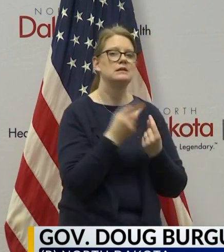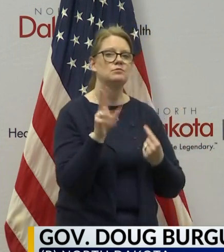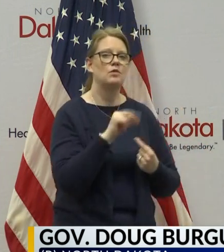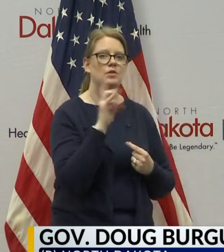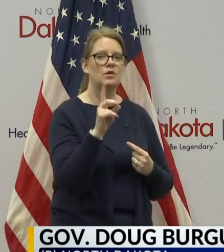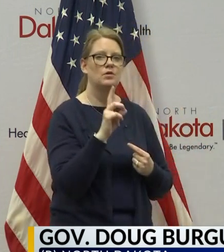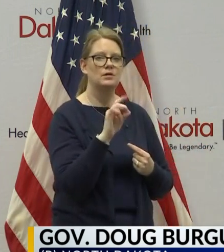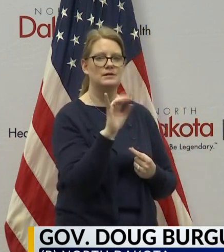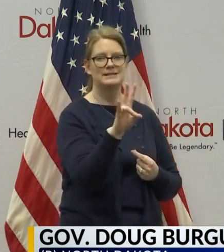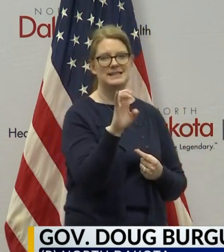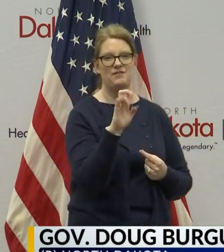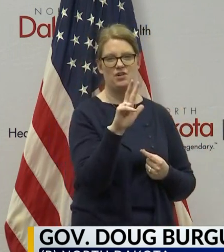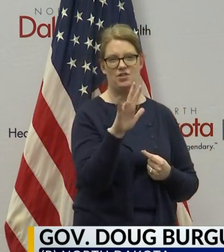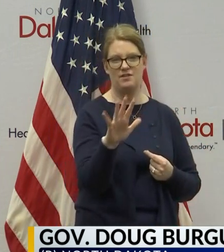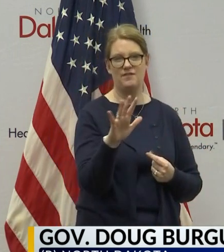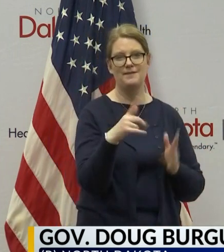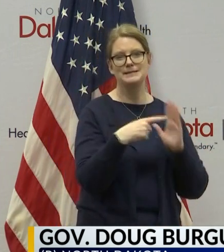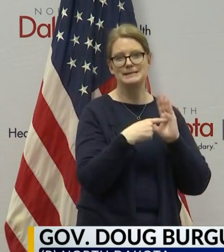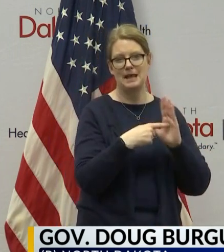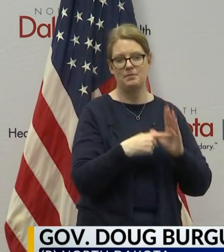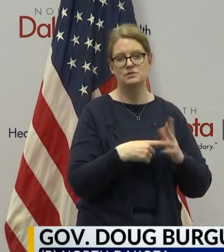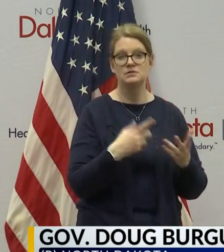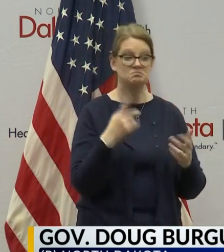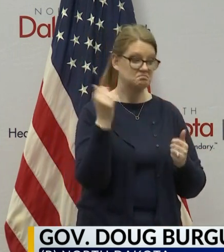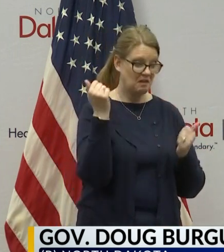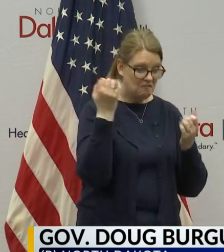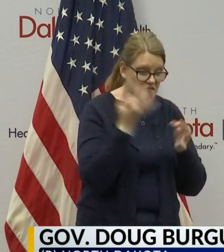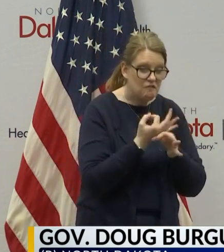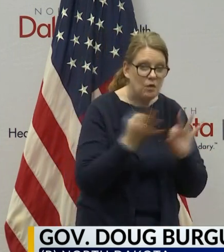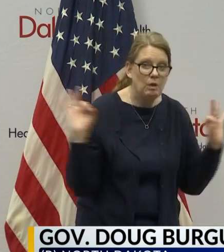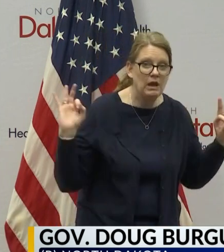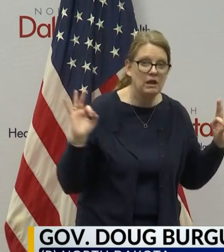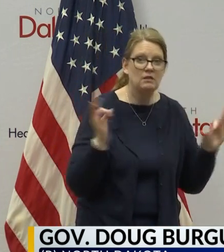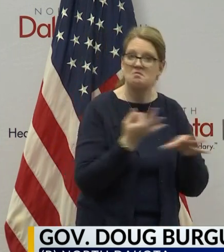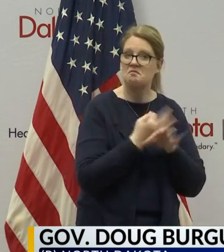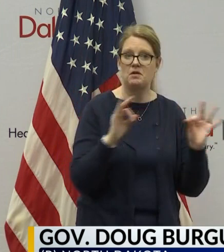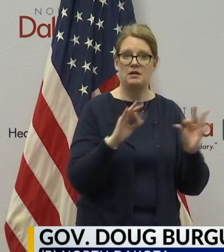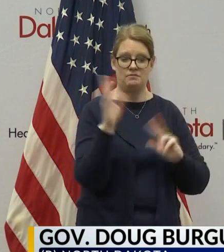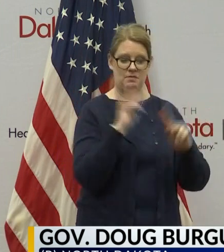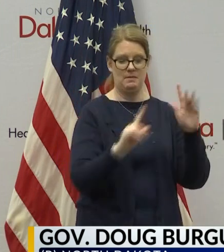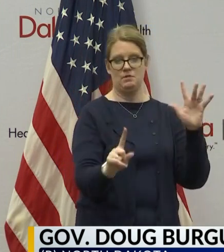collected 735 samples. was free for all participants.